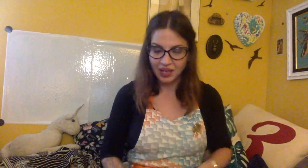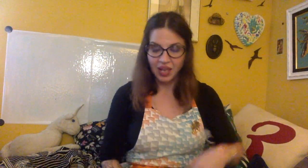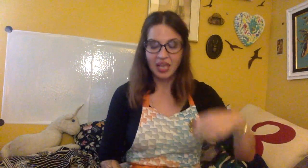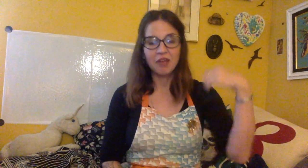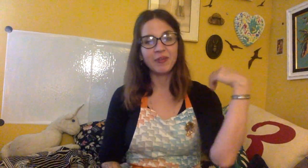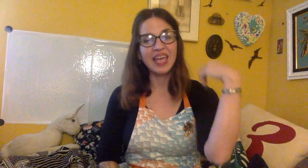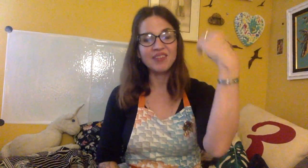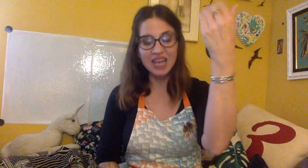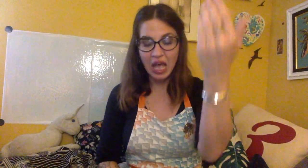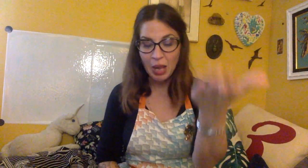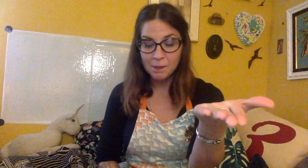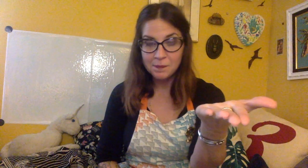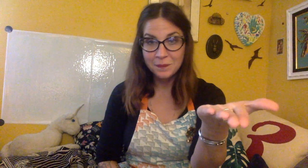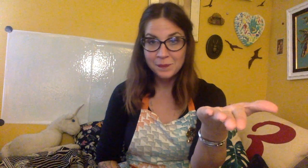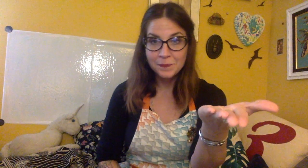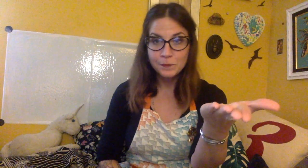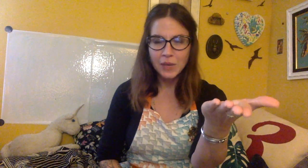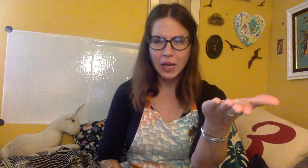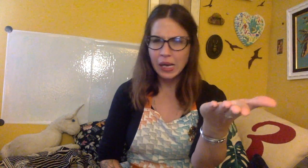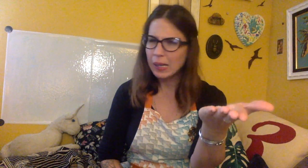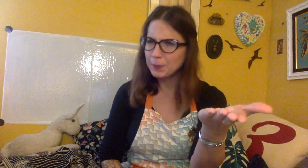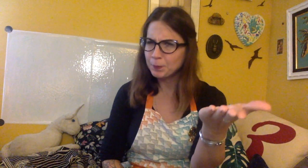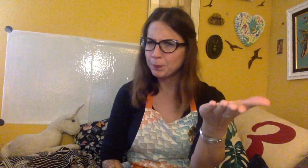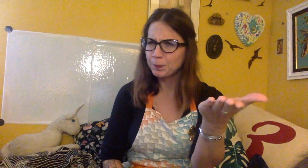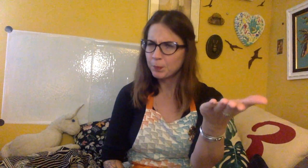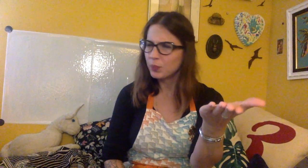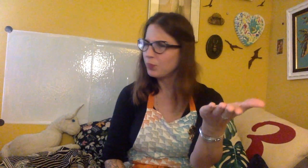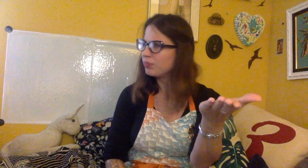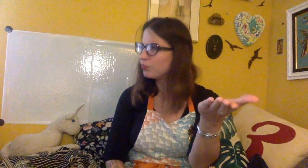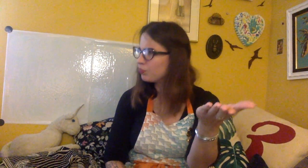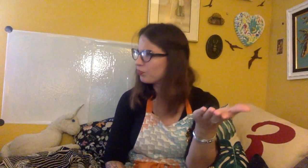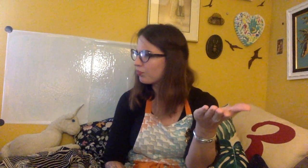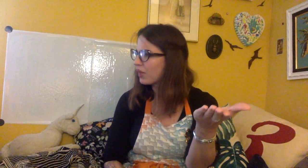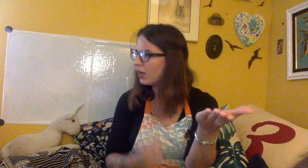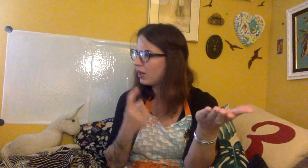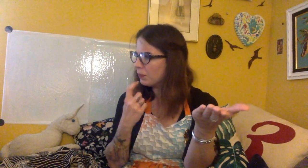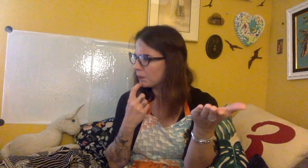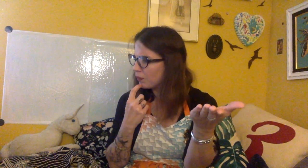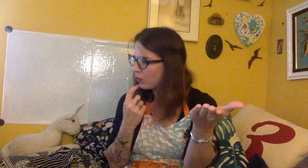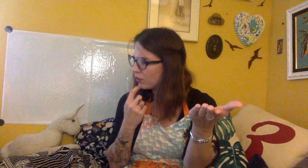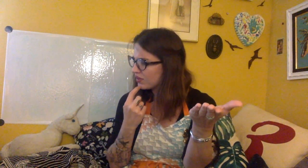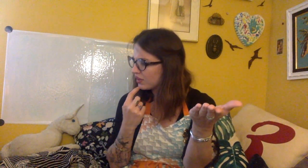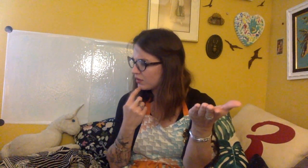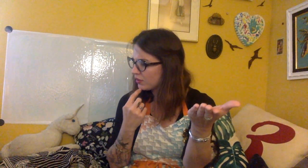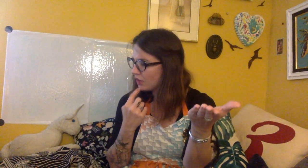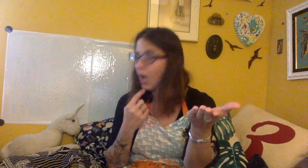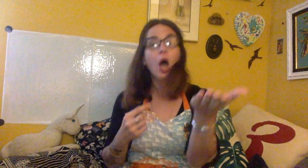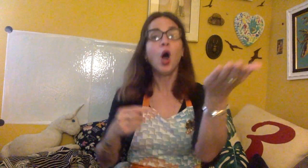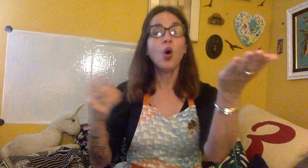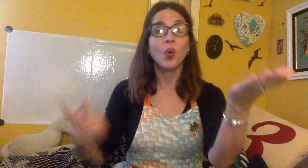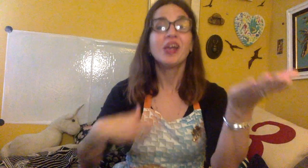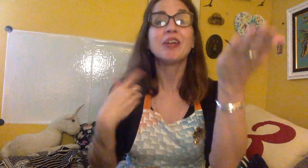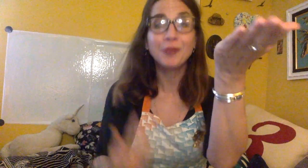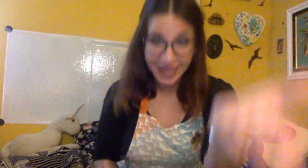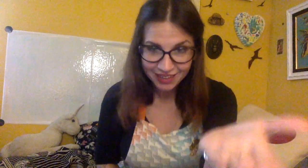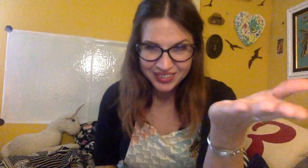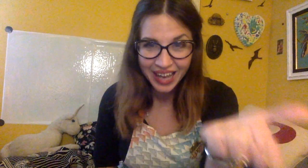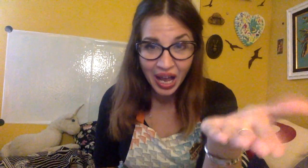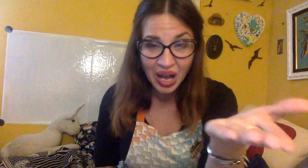If we have an um, um, um, oh, if we have an um